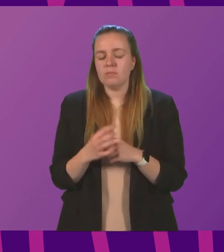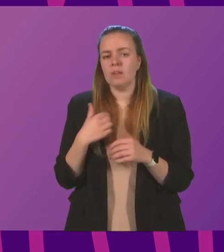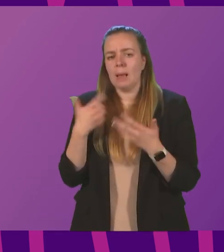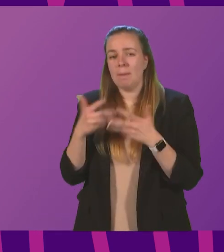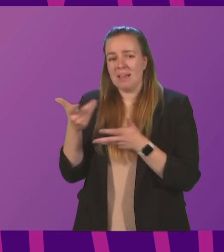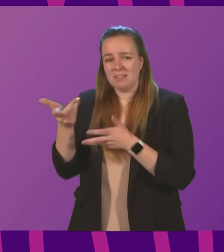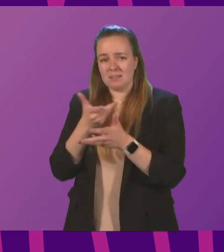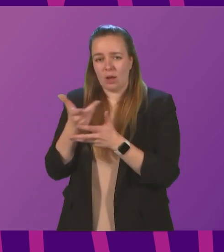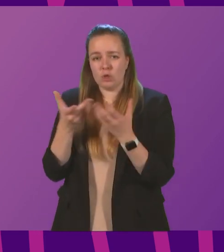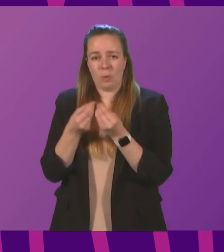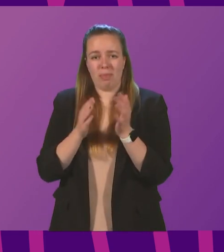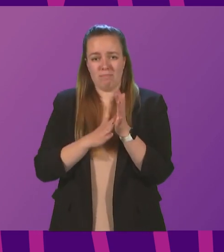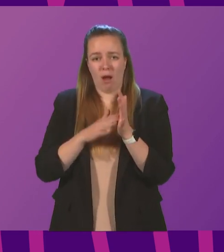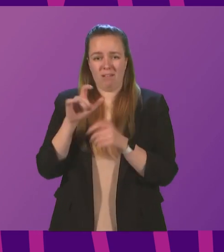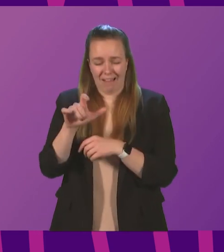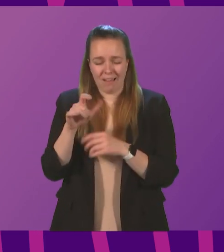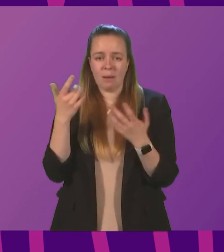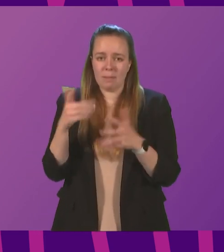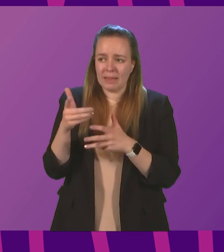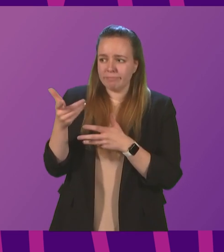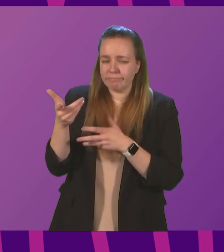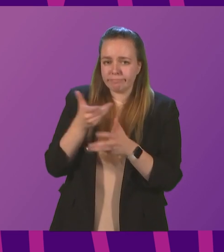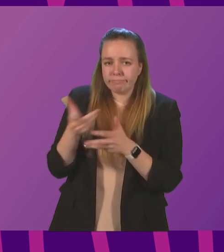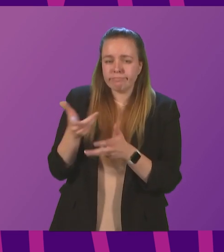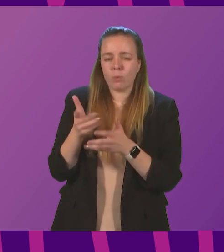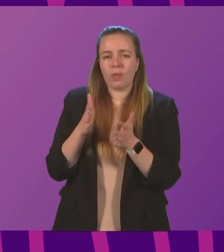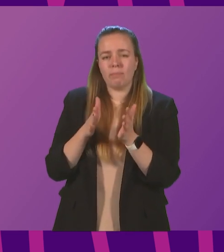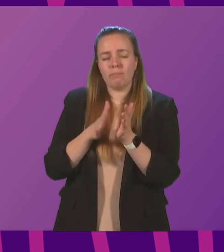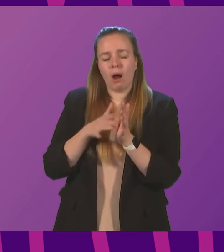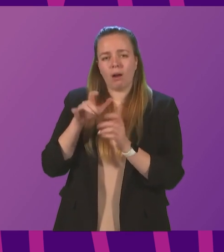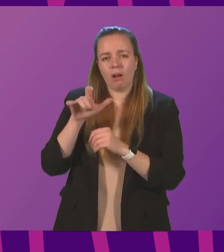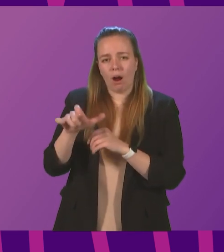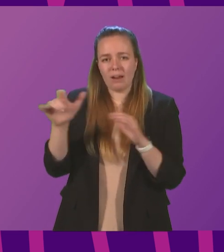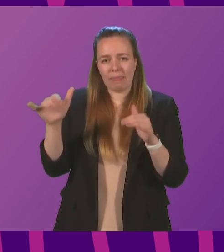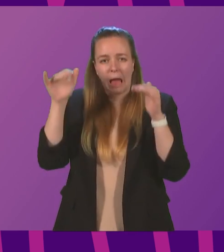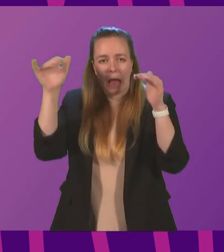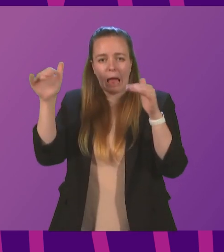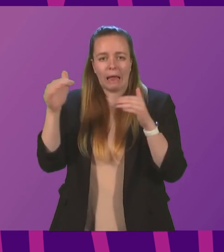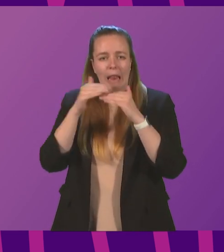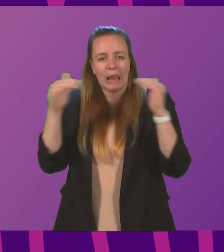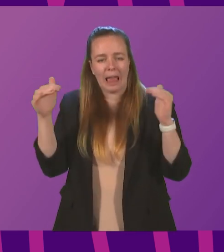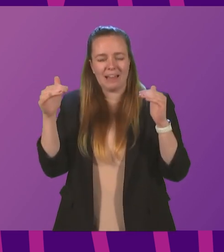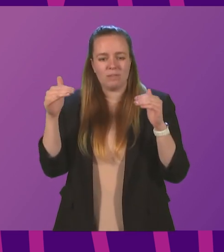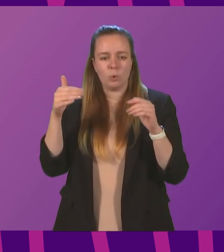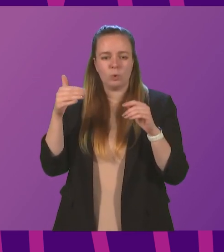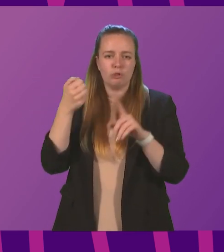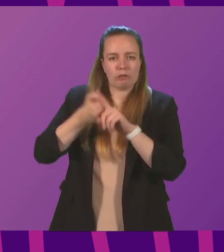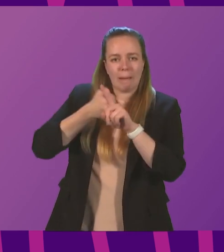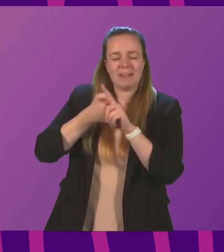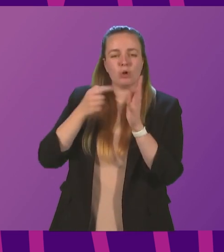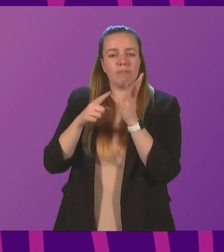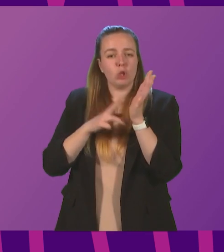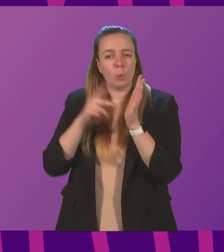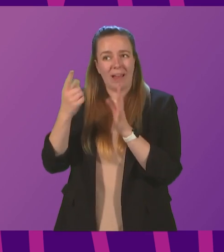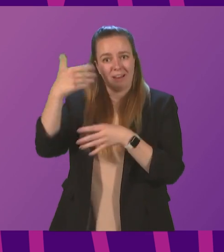with Mark Carney the Scottish government had discussions with Mark Carney the high level champions of the UN were